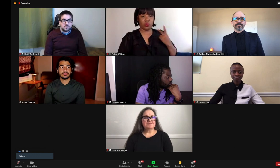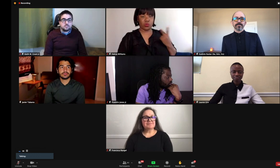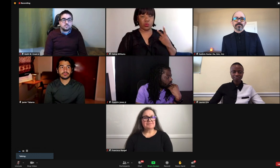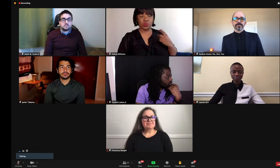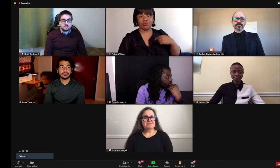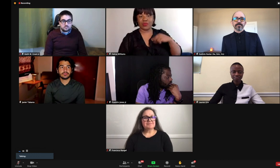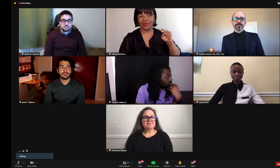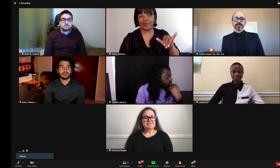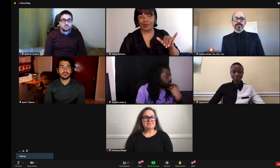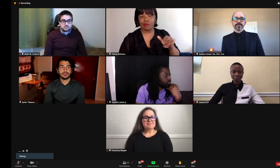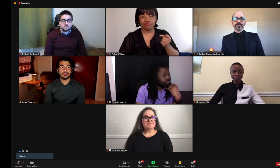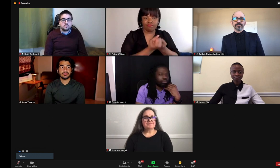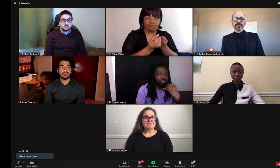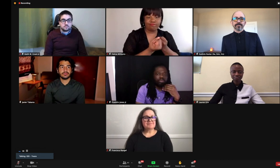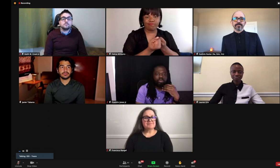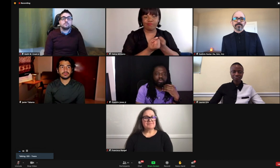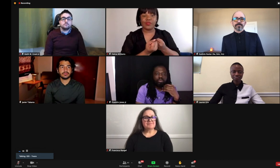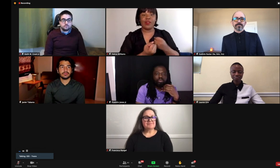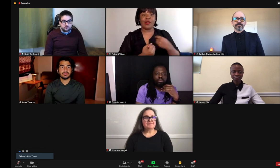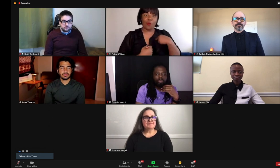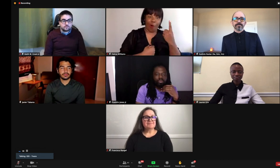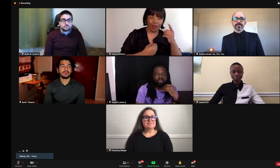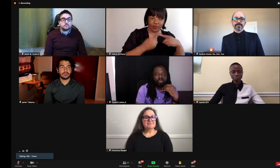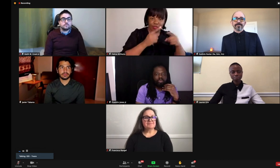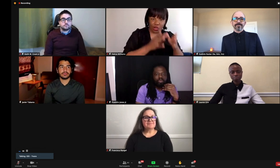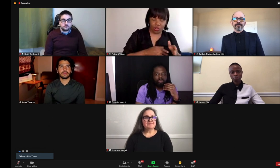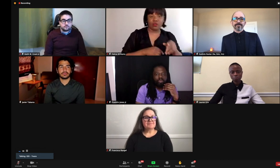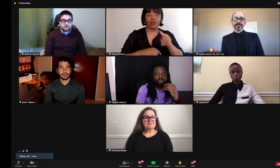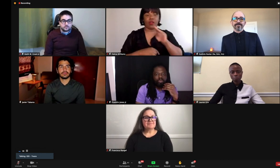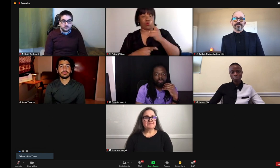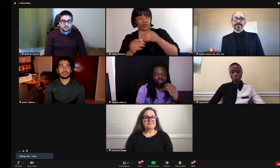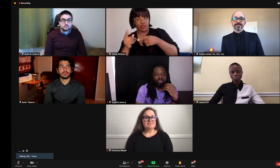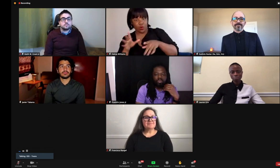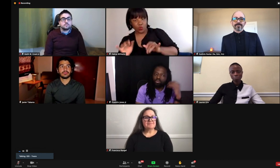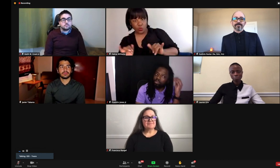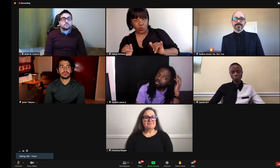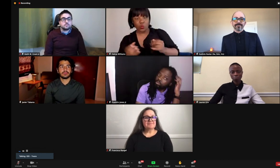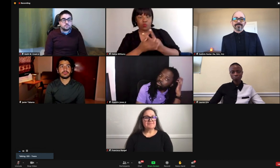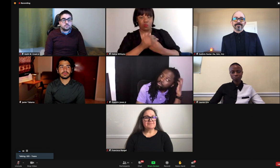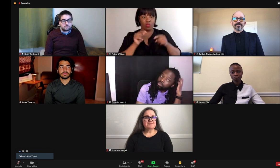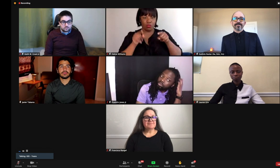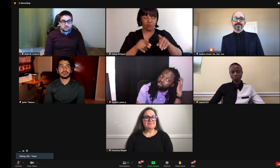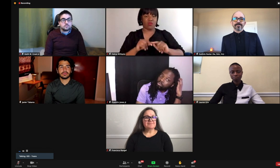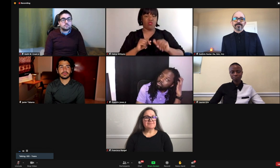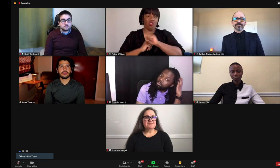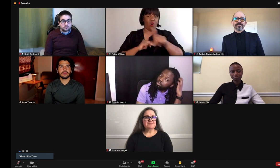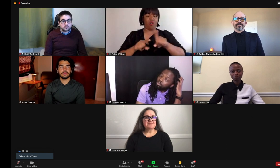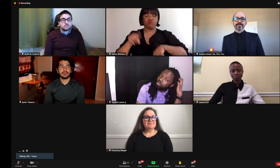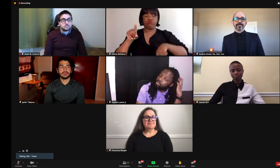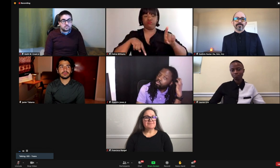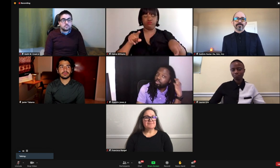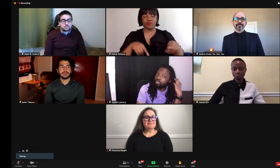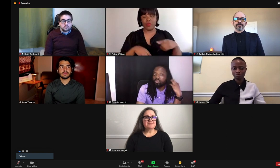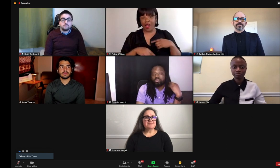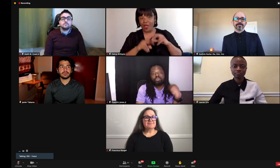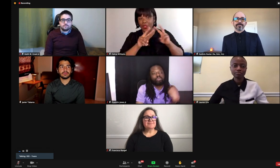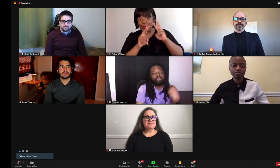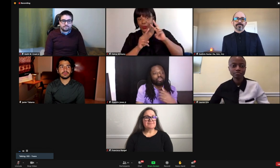The consultant and I, we're the two of us consulting. You know, we have, I have my way of consulting and I have